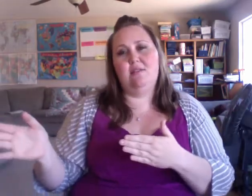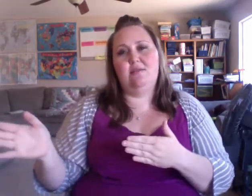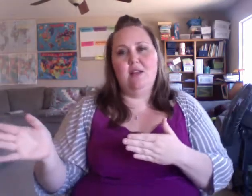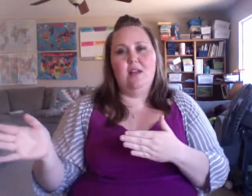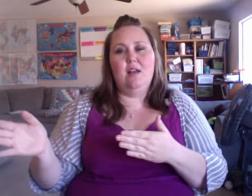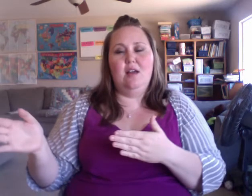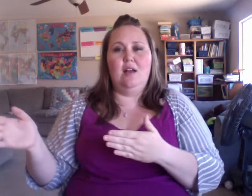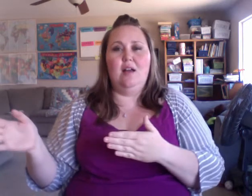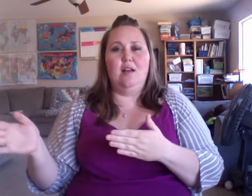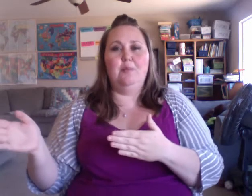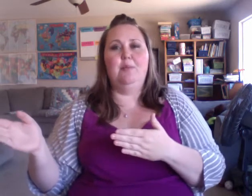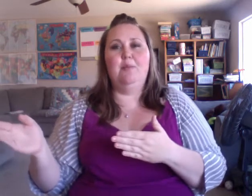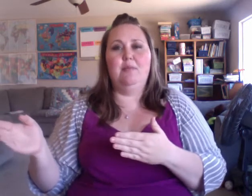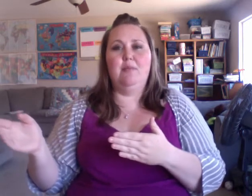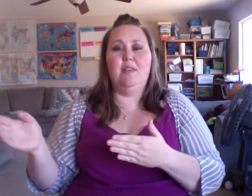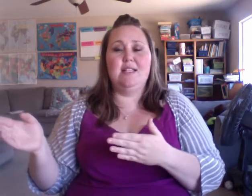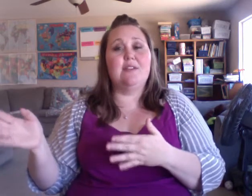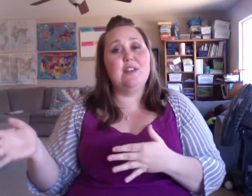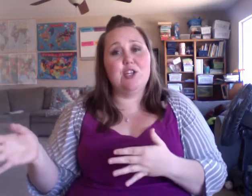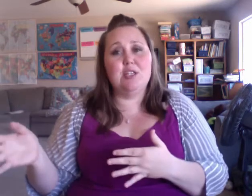the definitions.